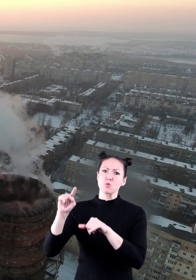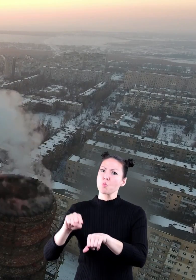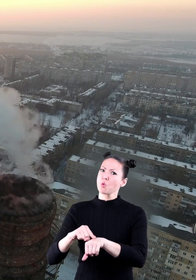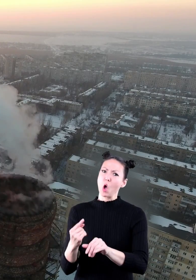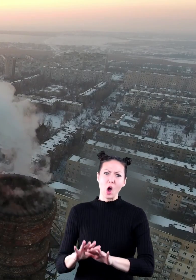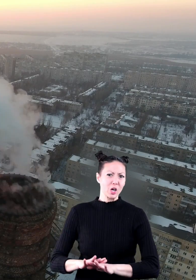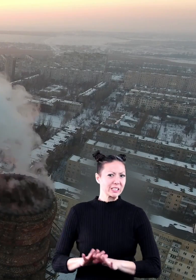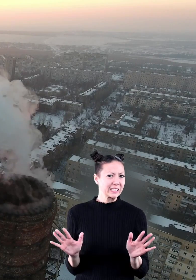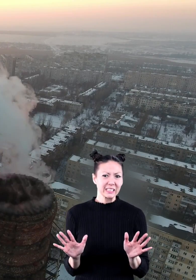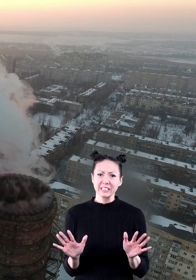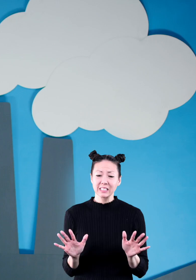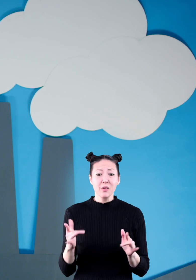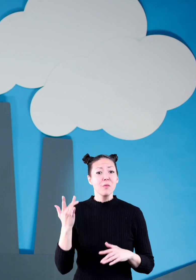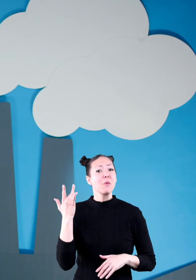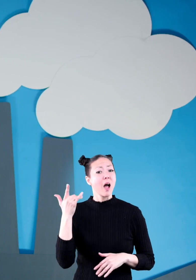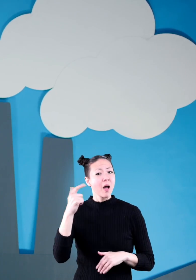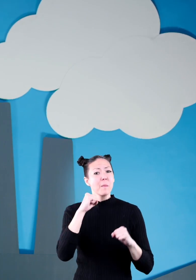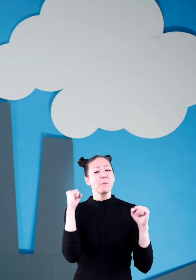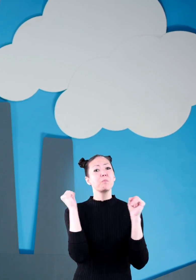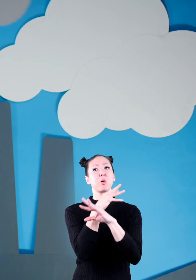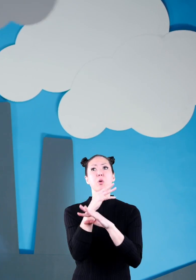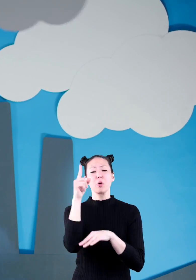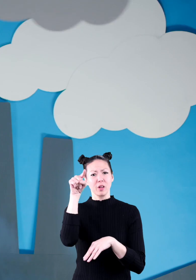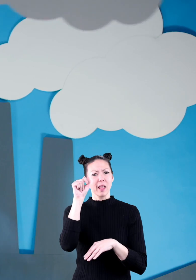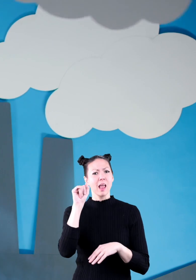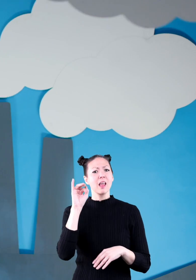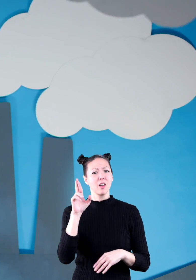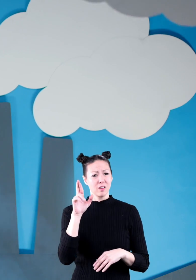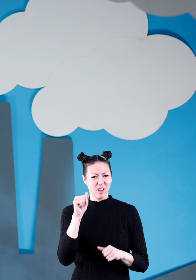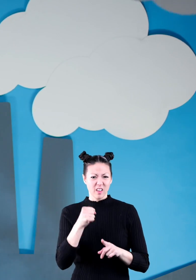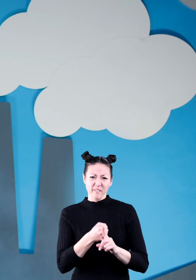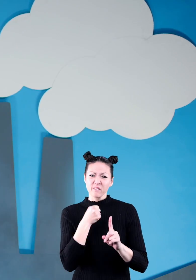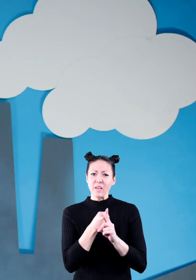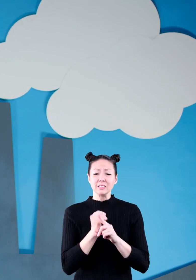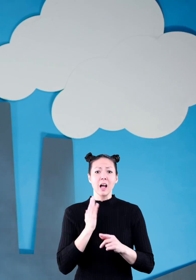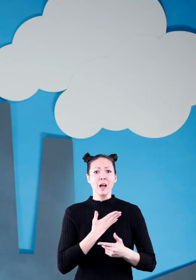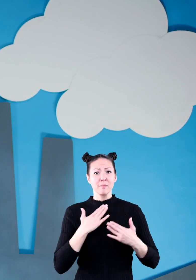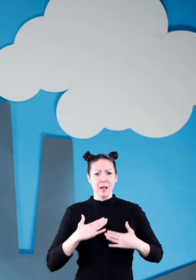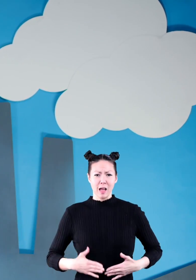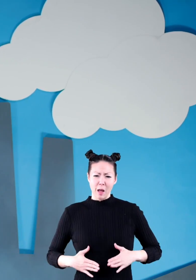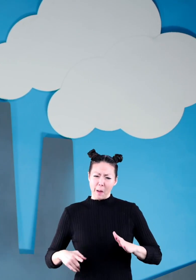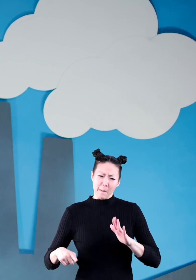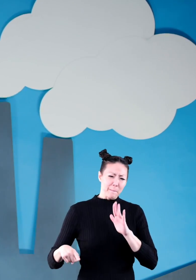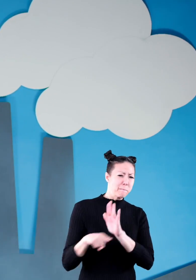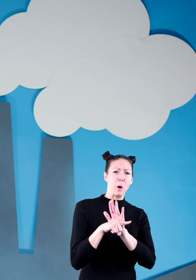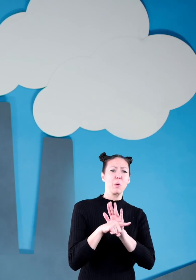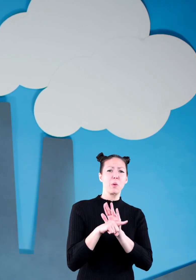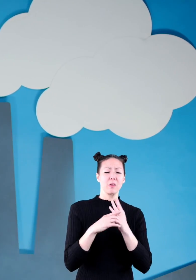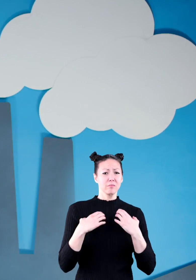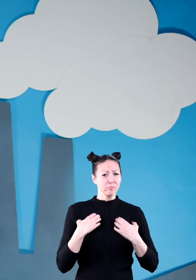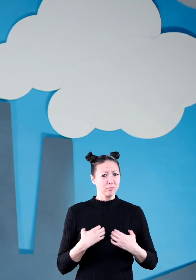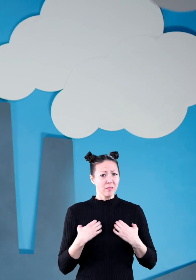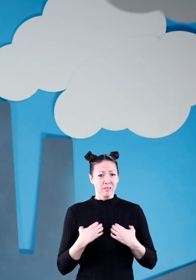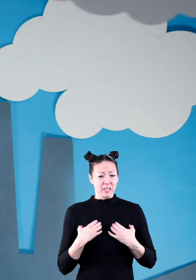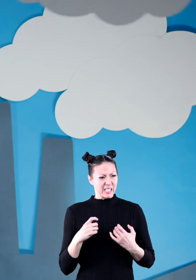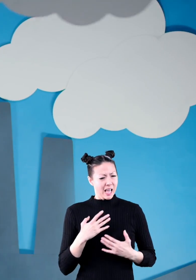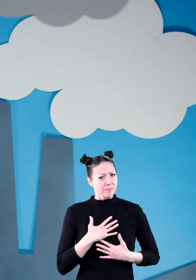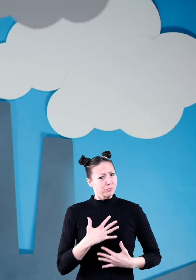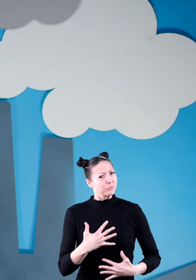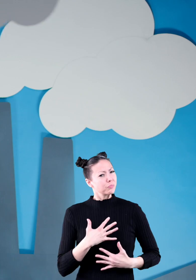for very long. This is because the pollutants in the air can affect our bodies negatively. Our lungs need clean air